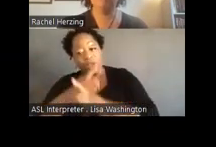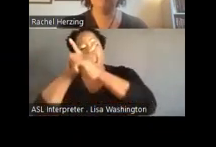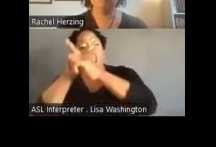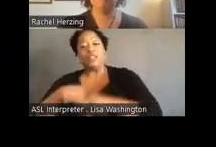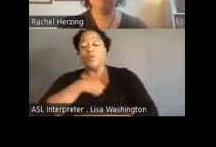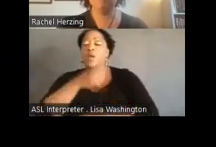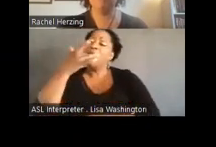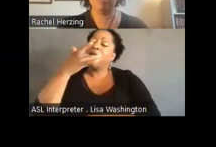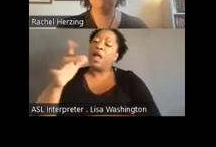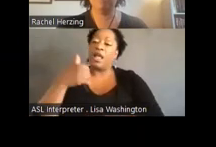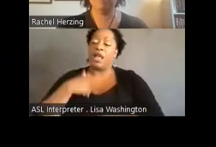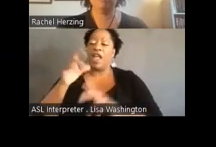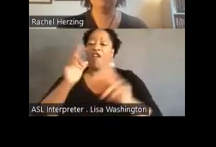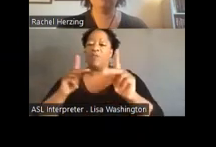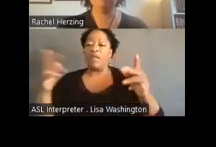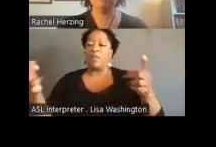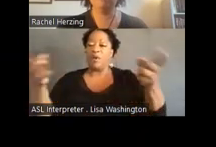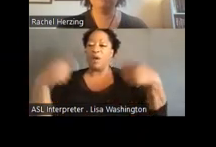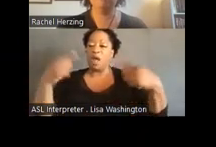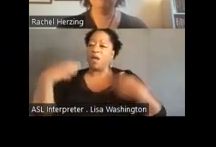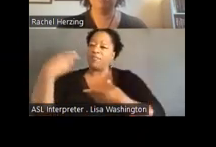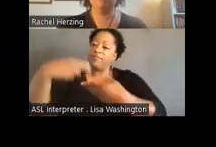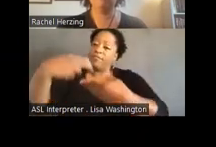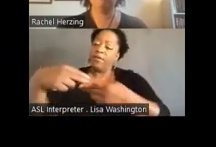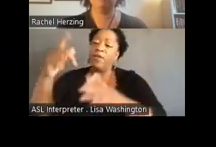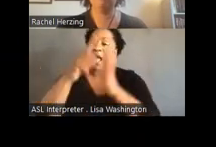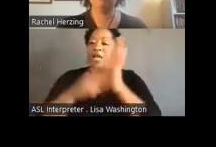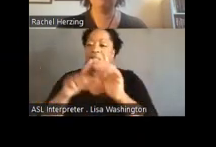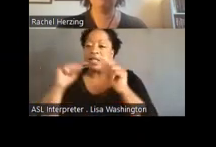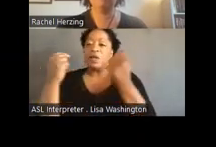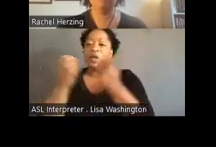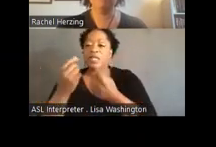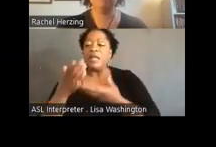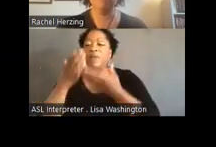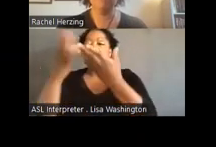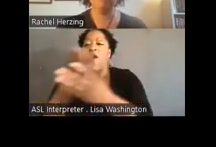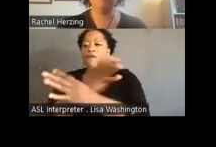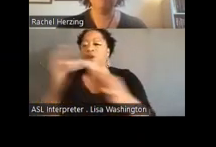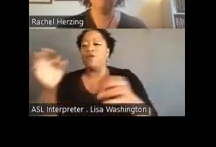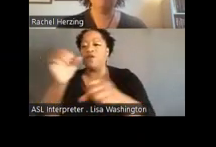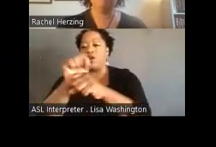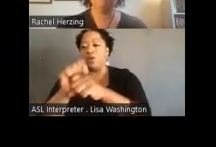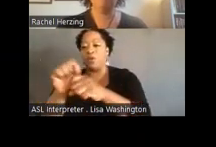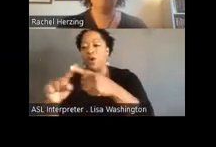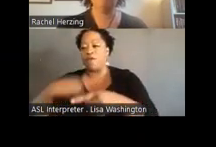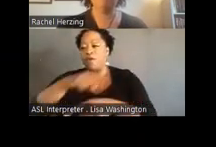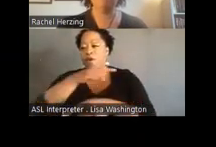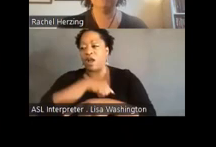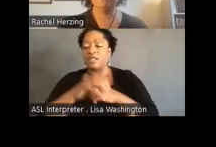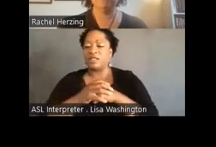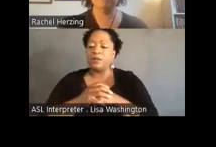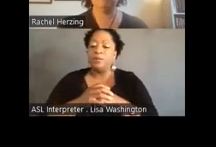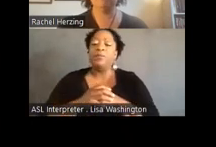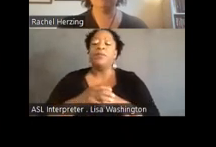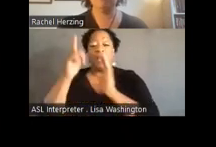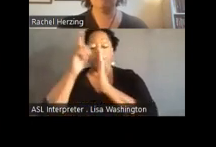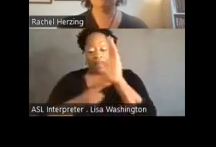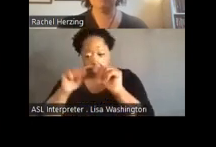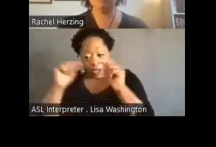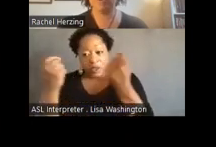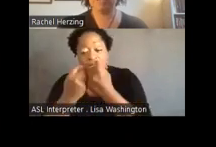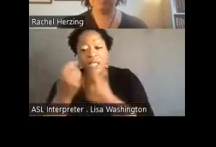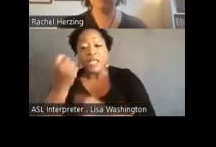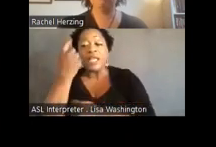to have a group of people come on as a legal team who offered pro bono assistance to us. And that legal team also